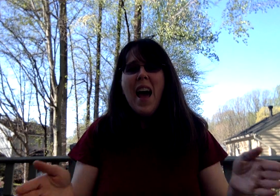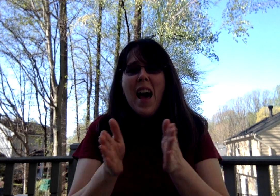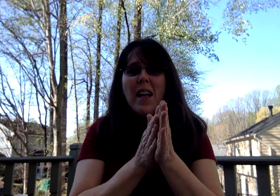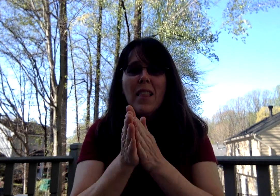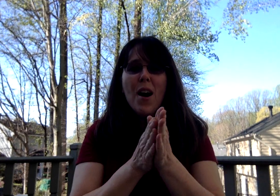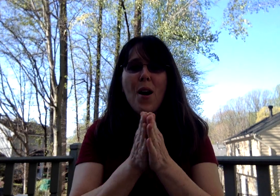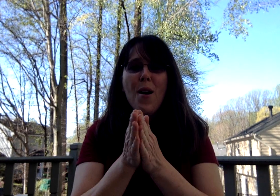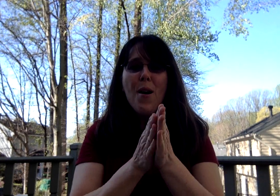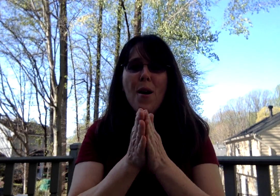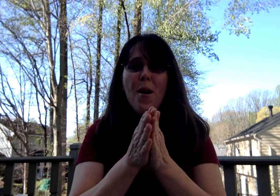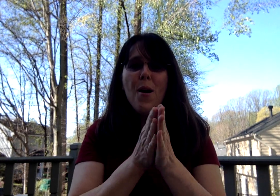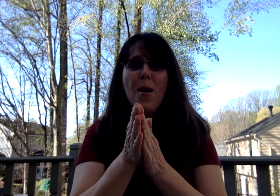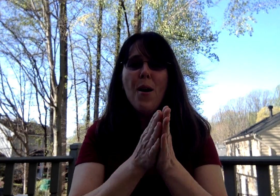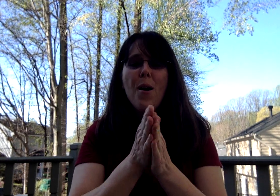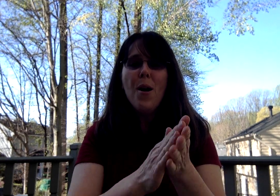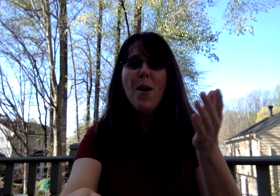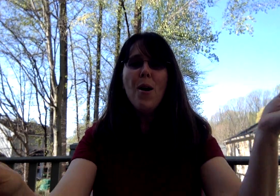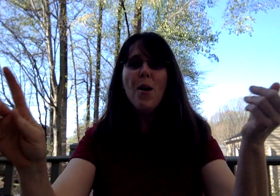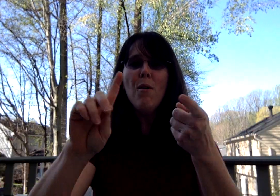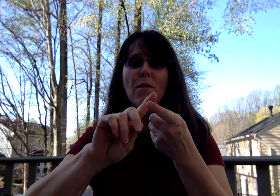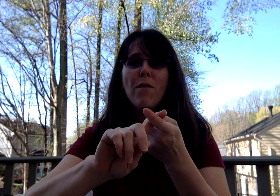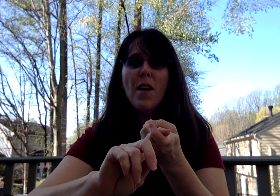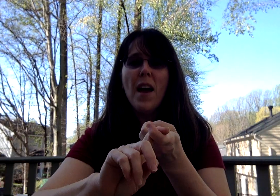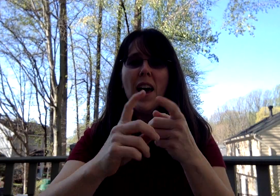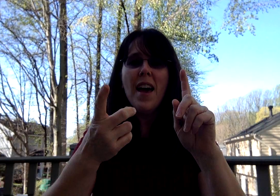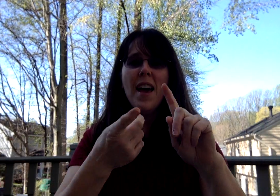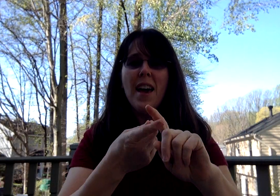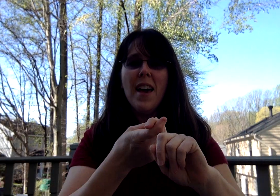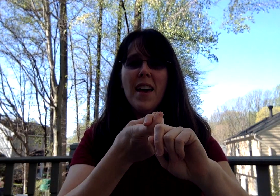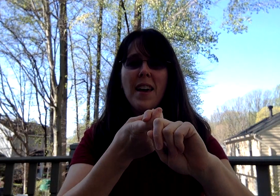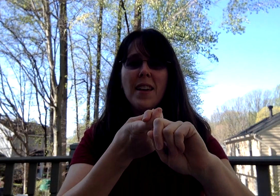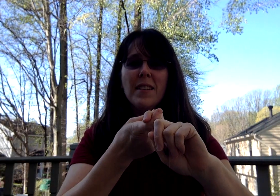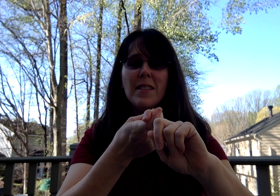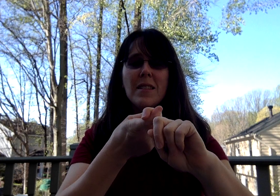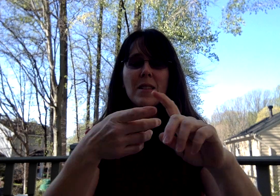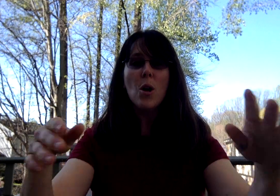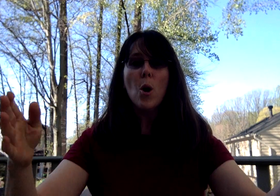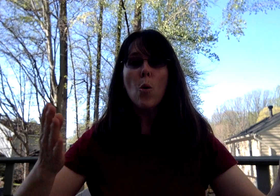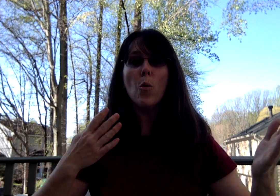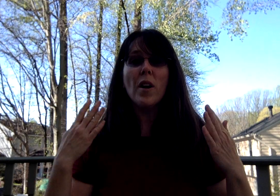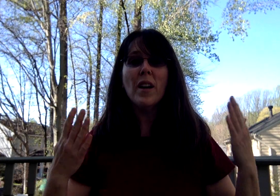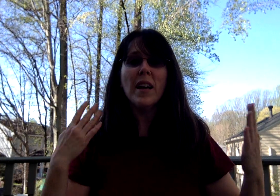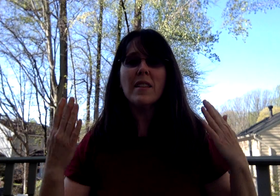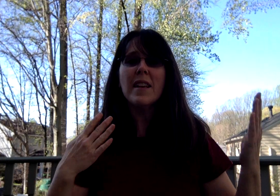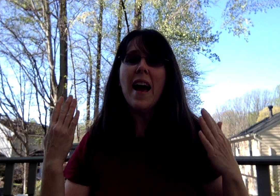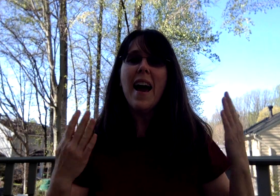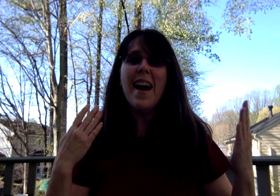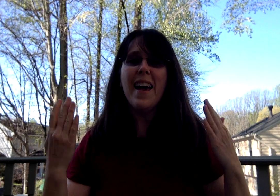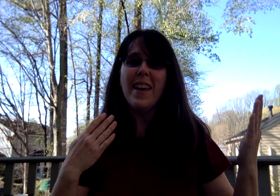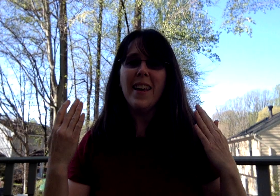hello friends. We're excited